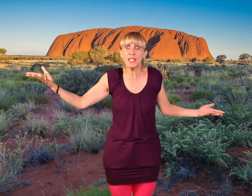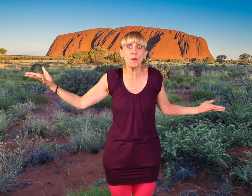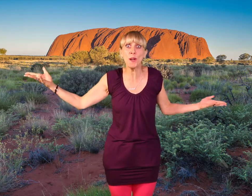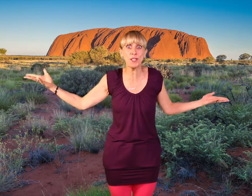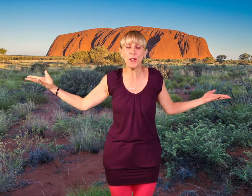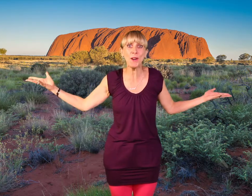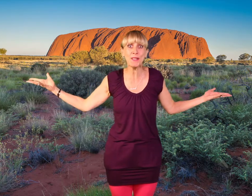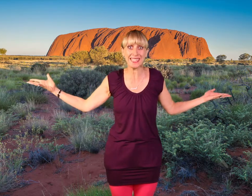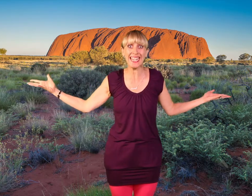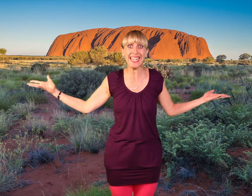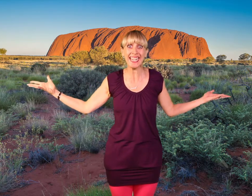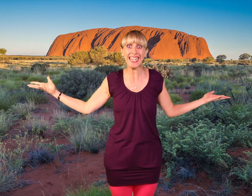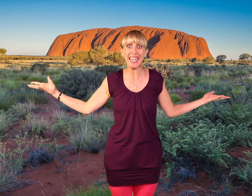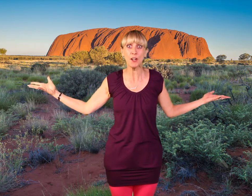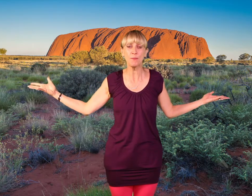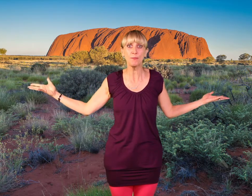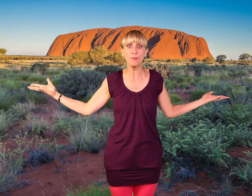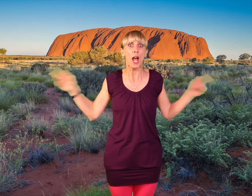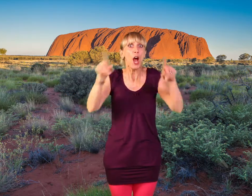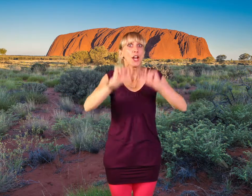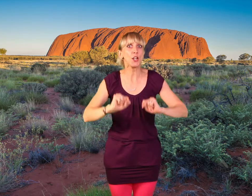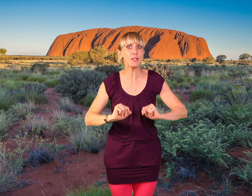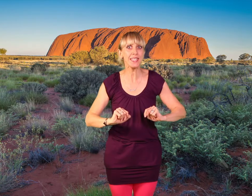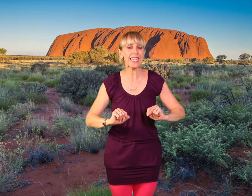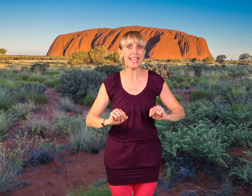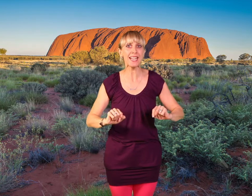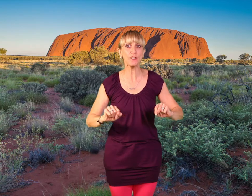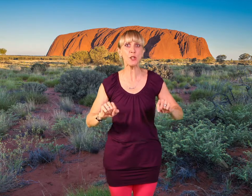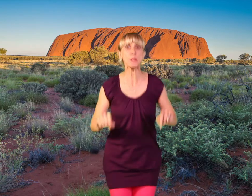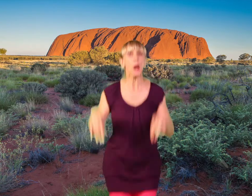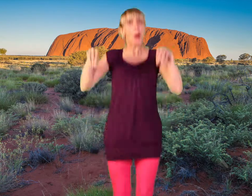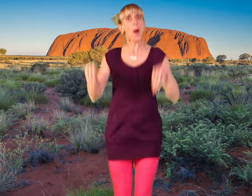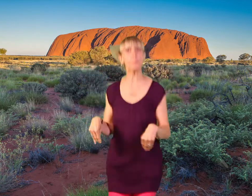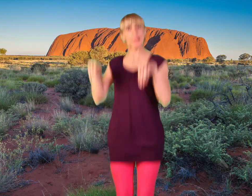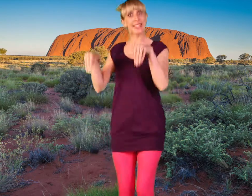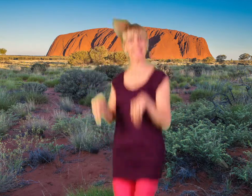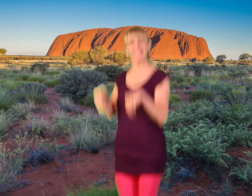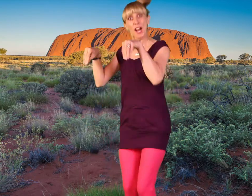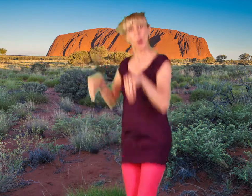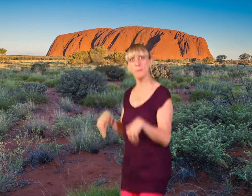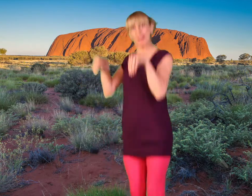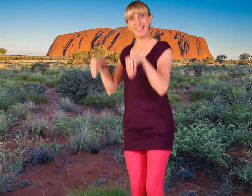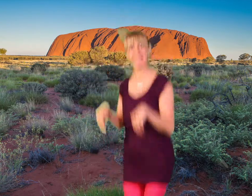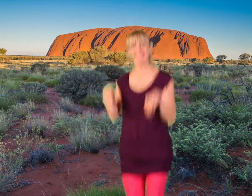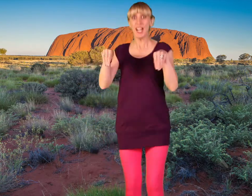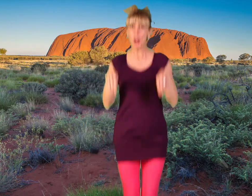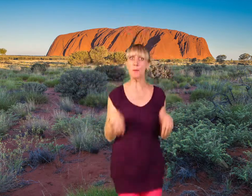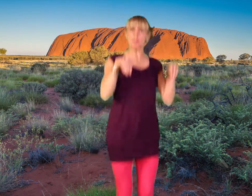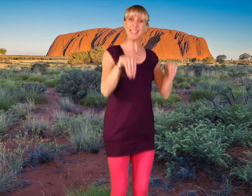what you'll see. You'll see kangaroos, hop you in, hop you in, hop you